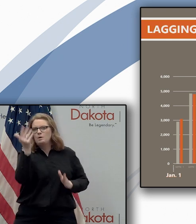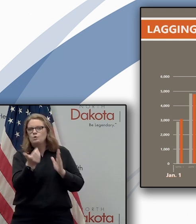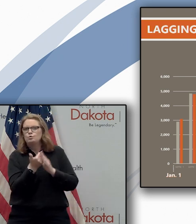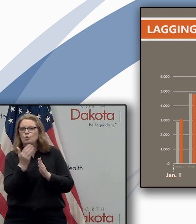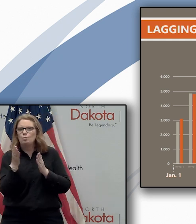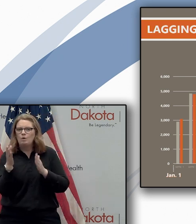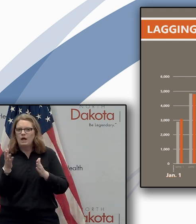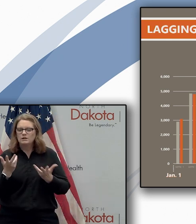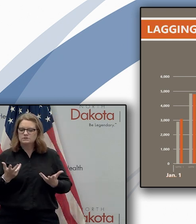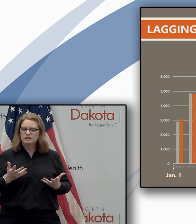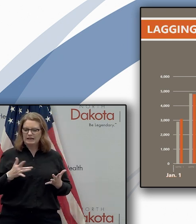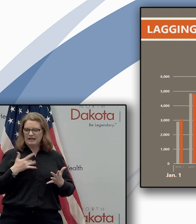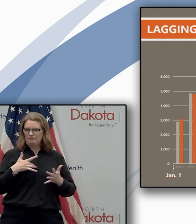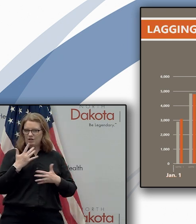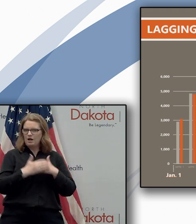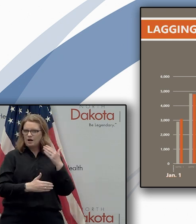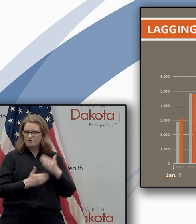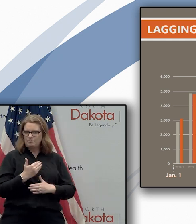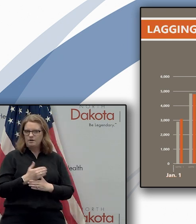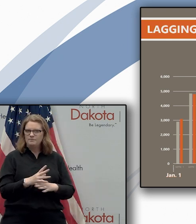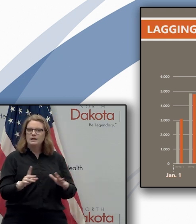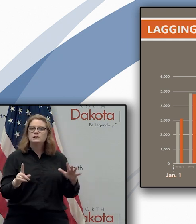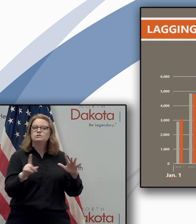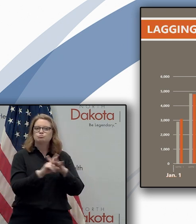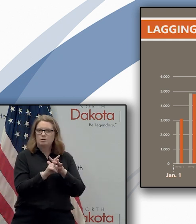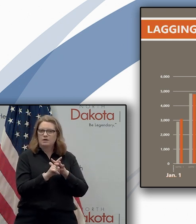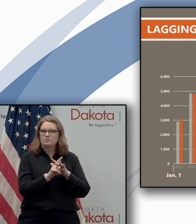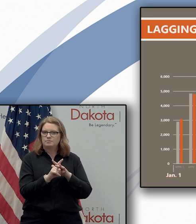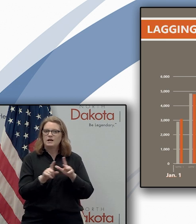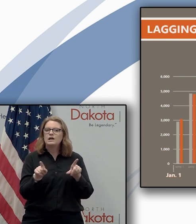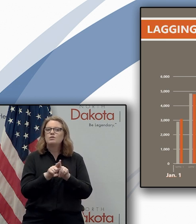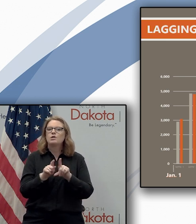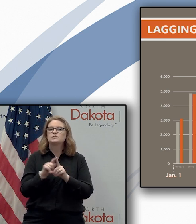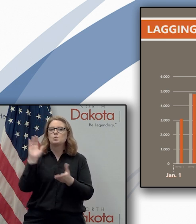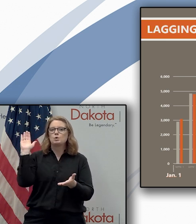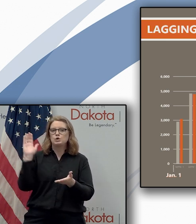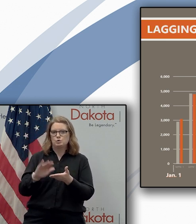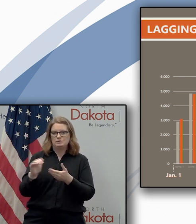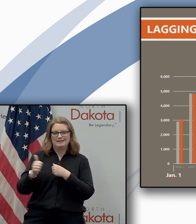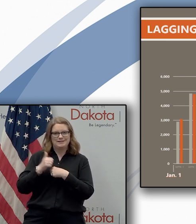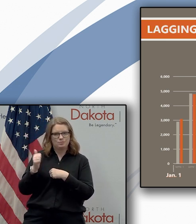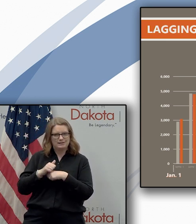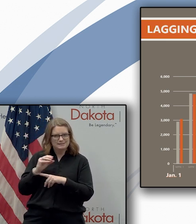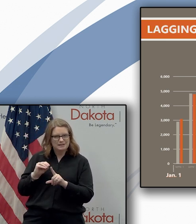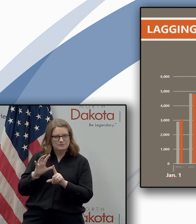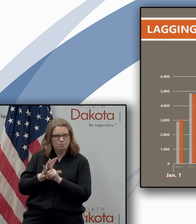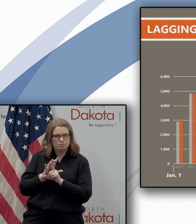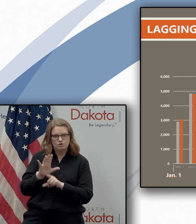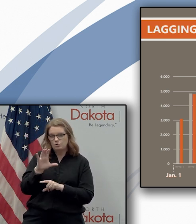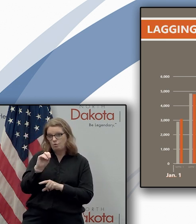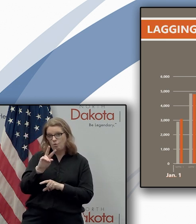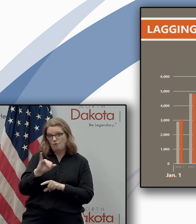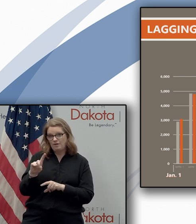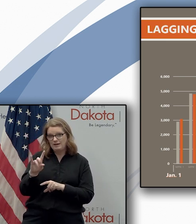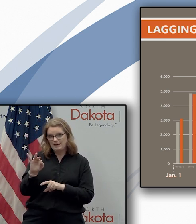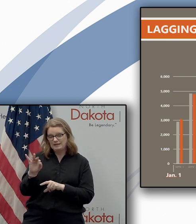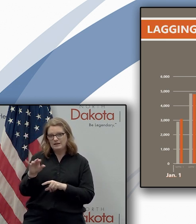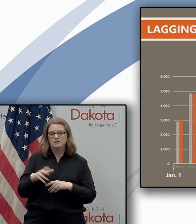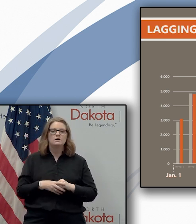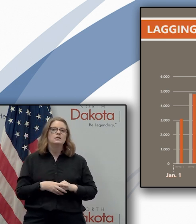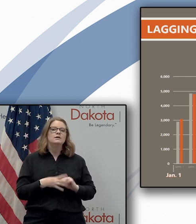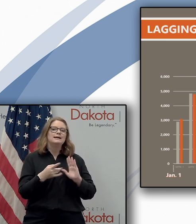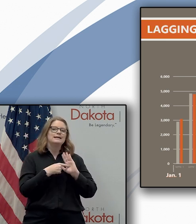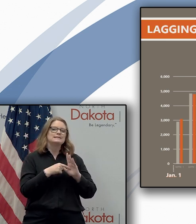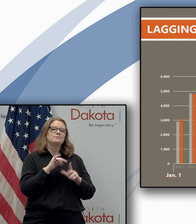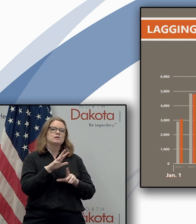feel more comfortable about coming in and reducing the risk of exposure to covid19 examples